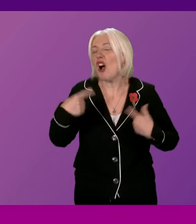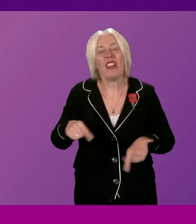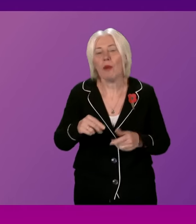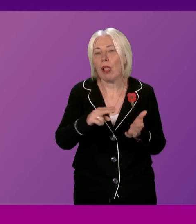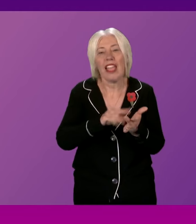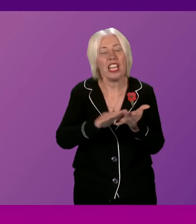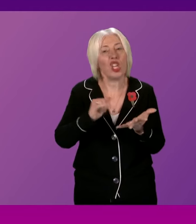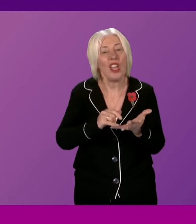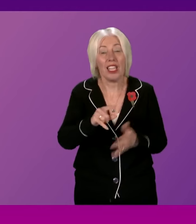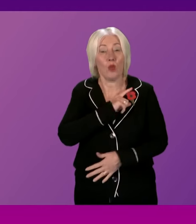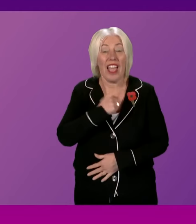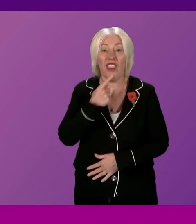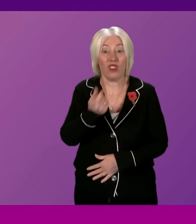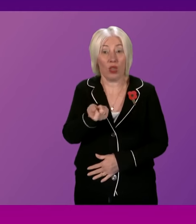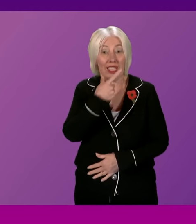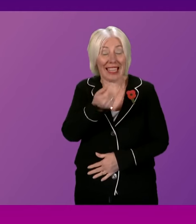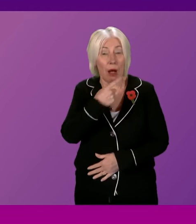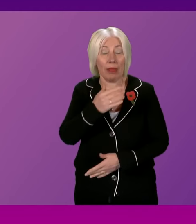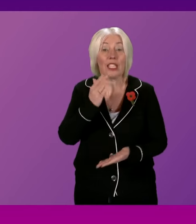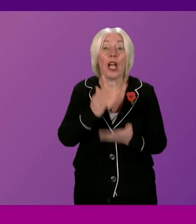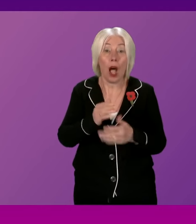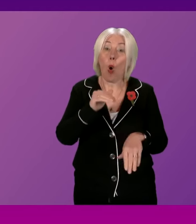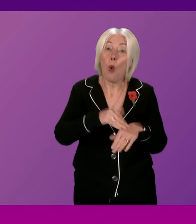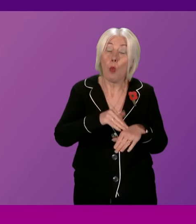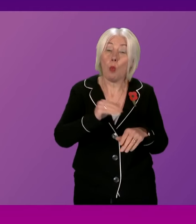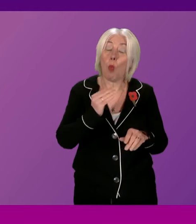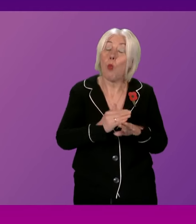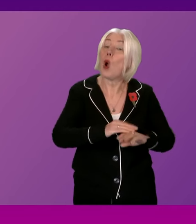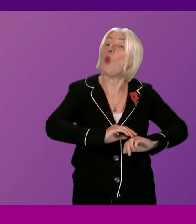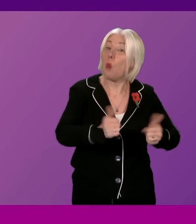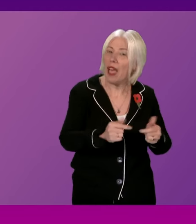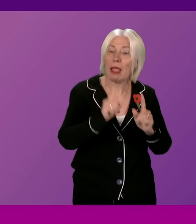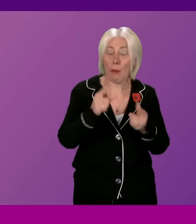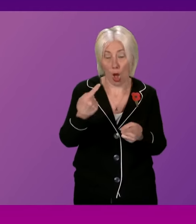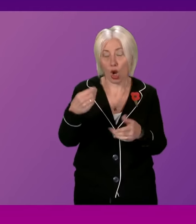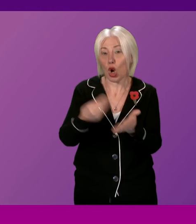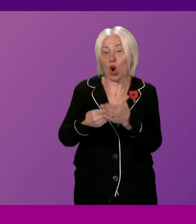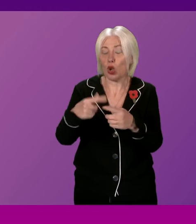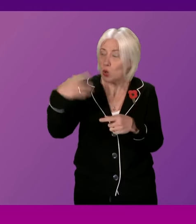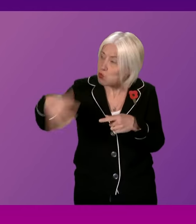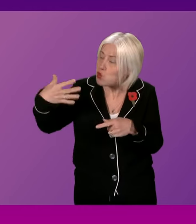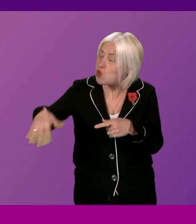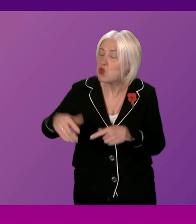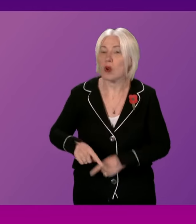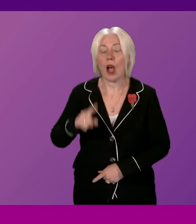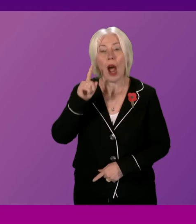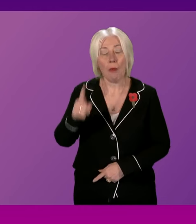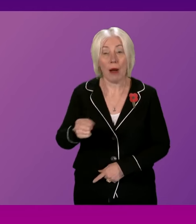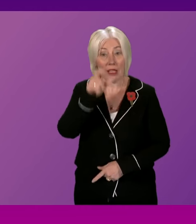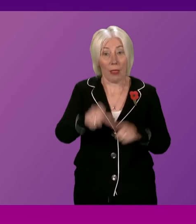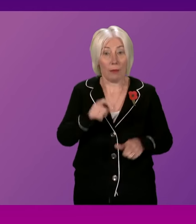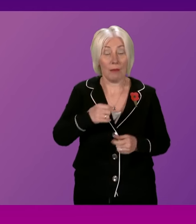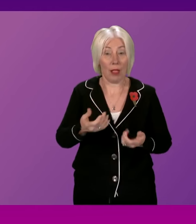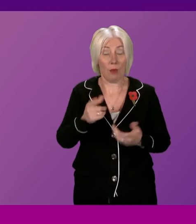because they consider the drugs to be clinically effective but not cost-effective. It is important to say, though, that those already